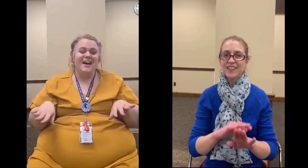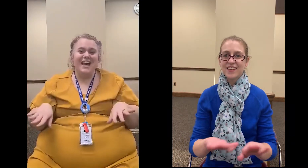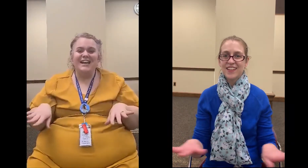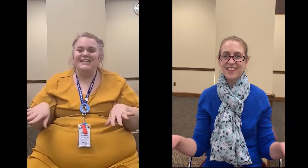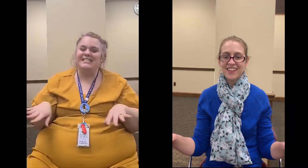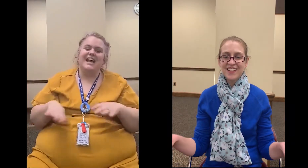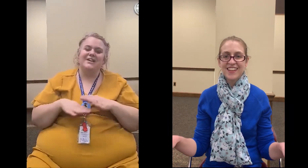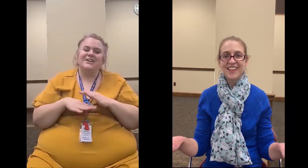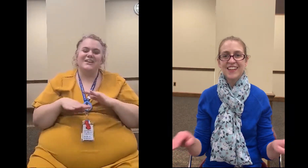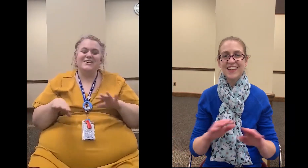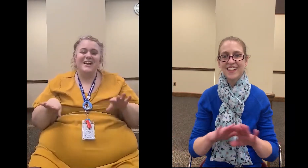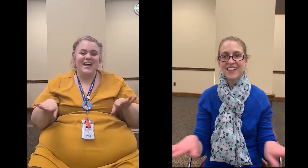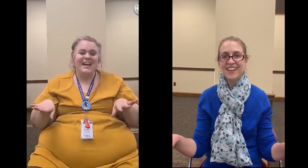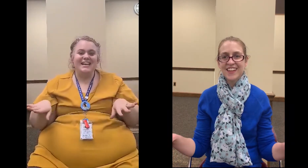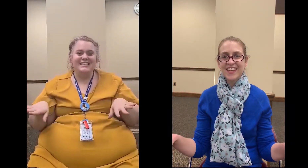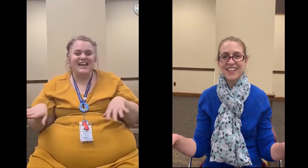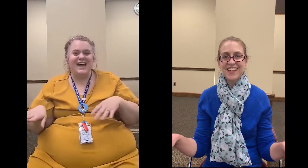a sound not a sound